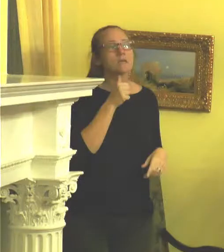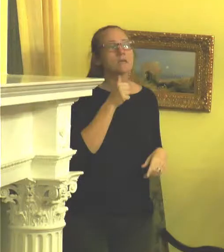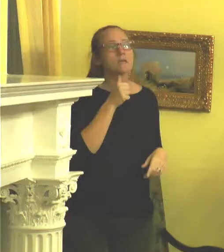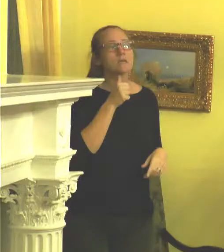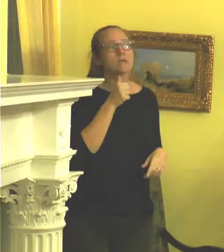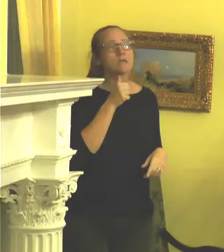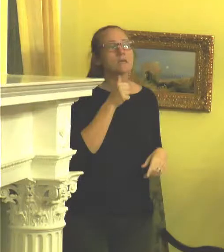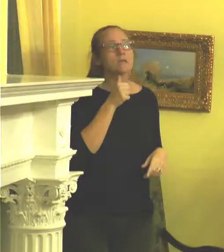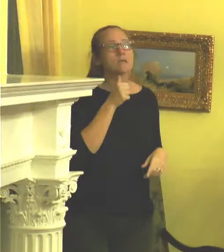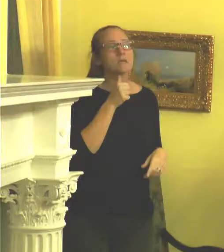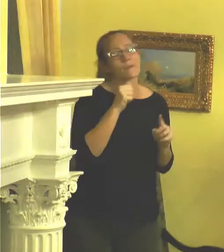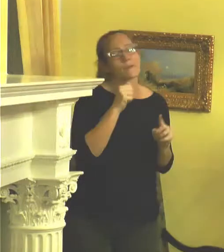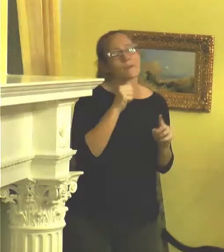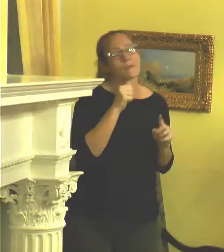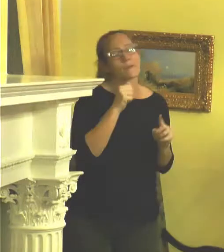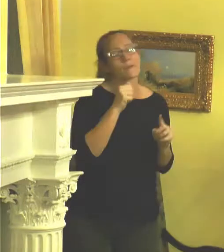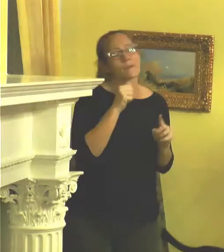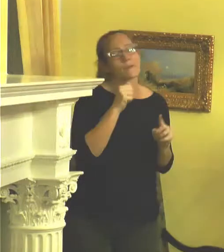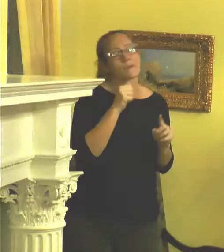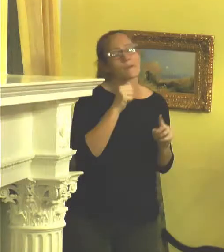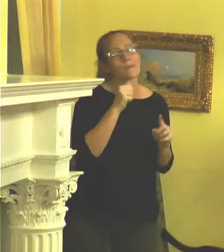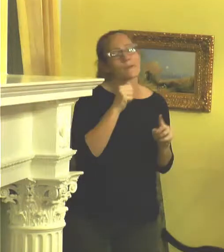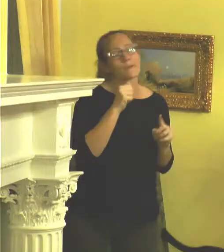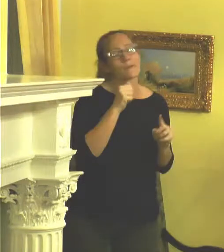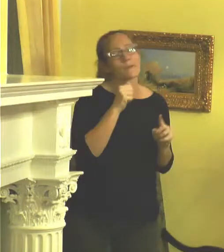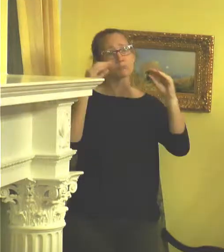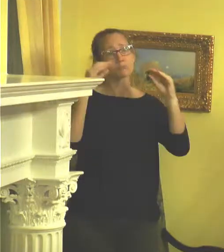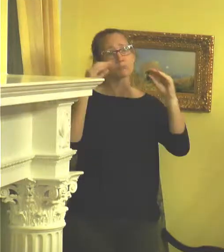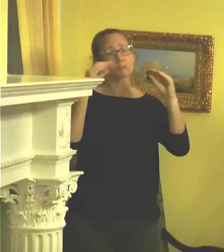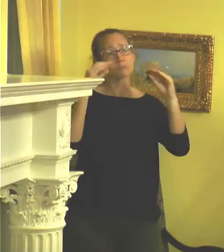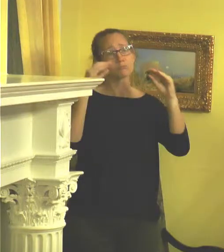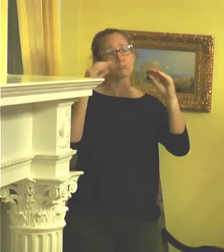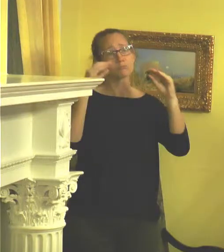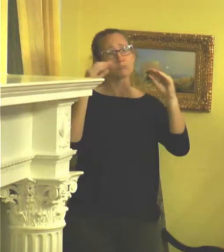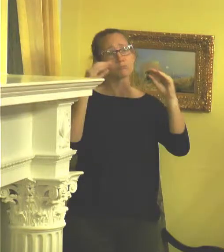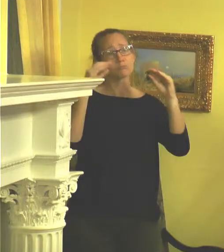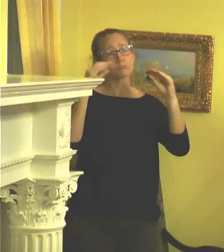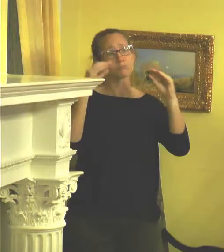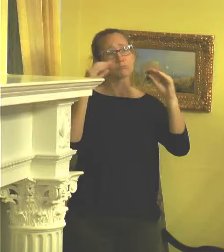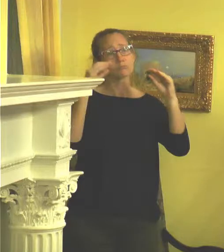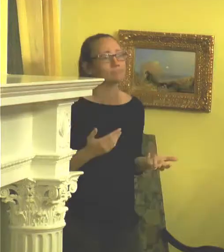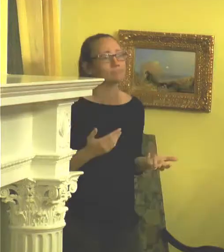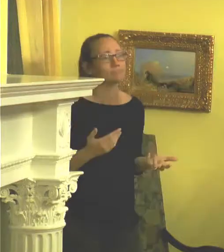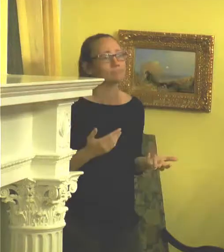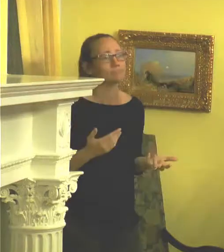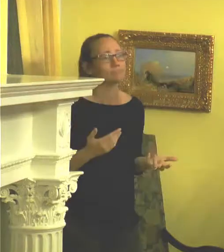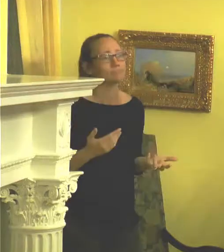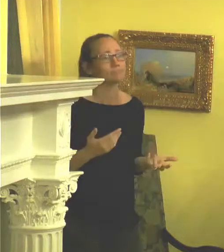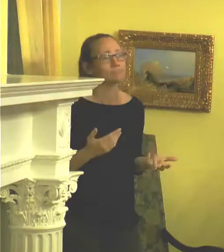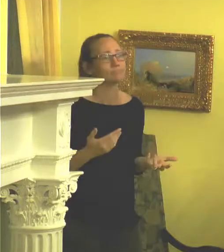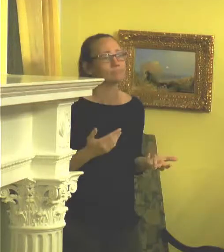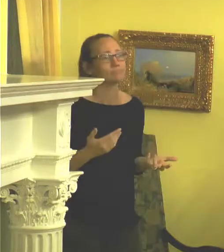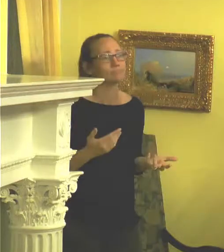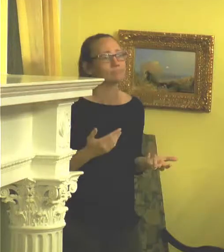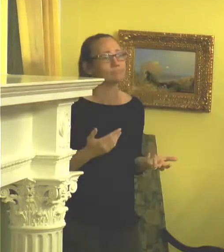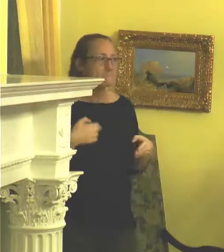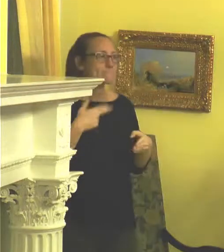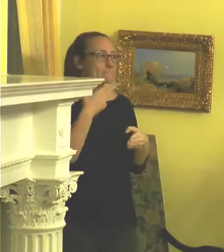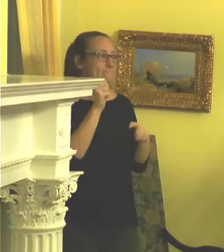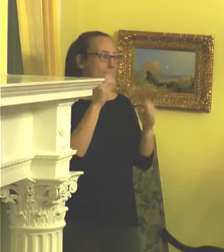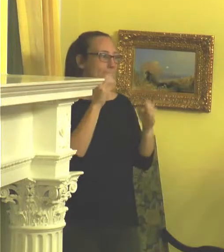I was teaching high school art, which consumed my life. I was a high school teacher. I was not an artist.